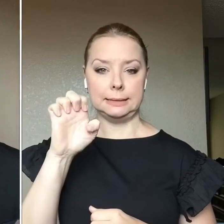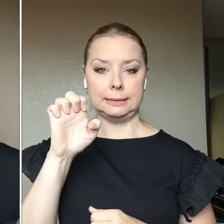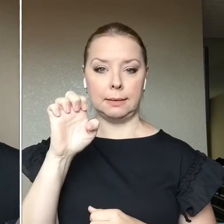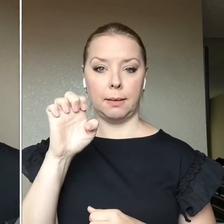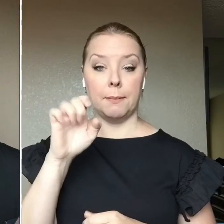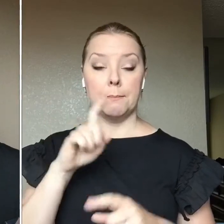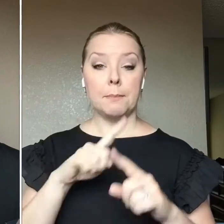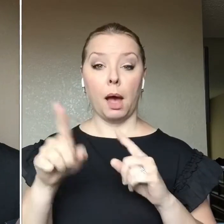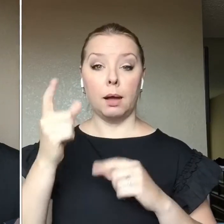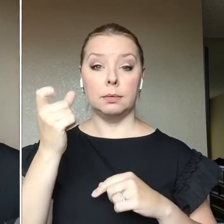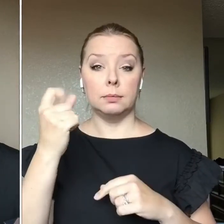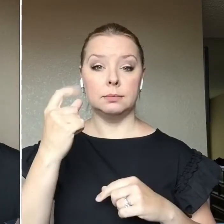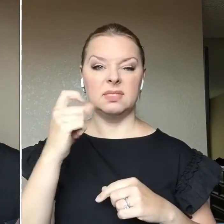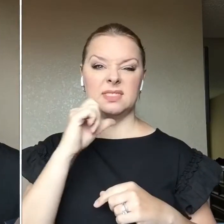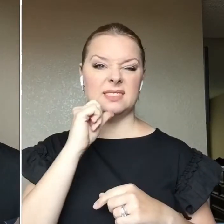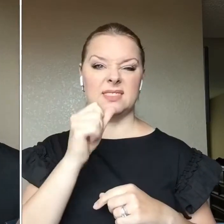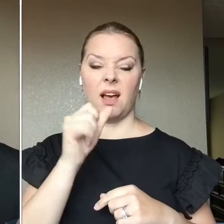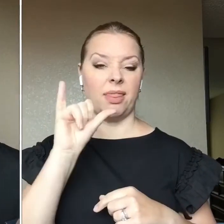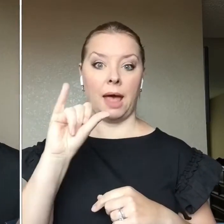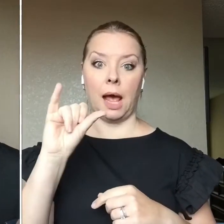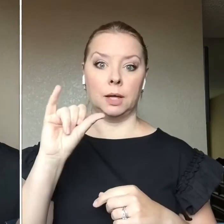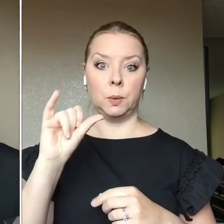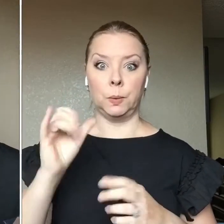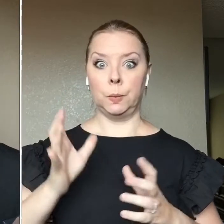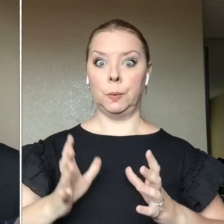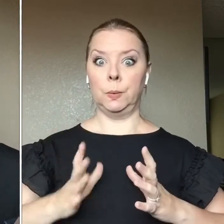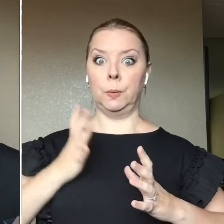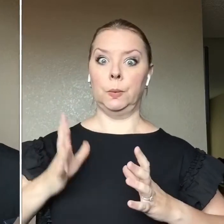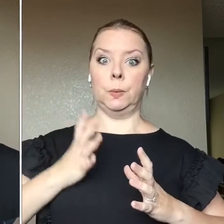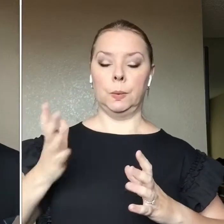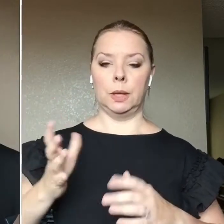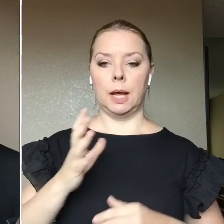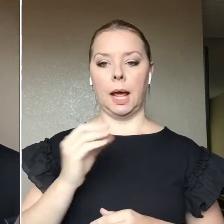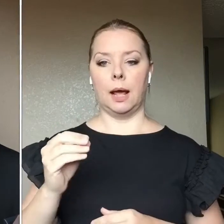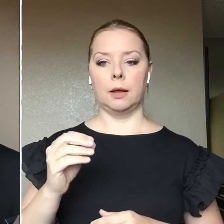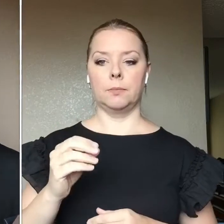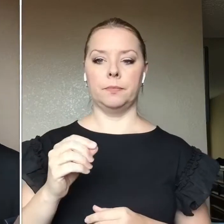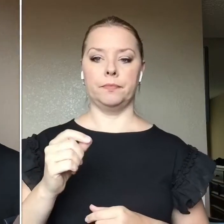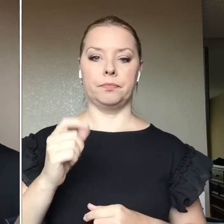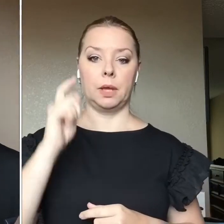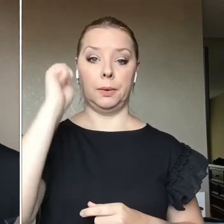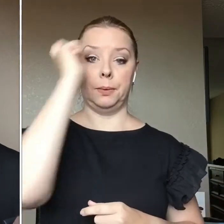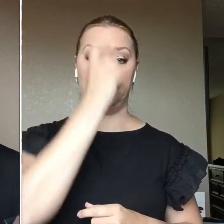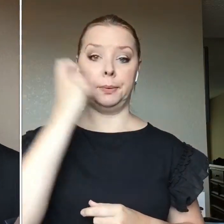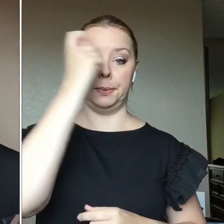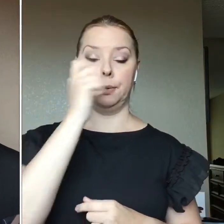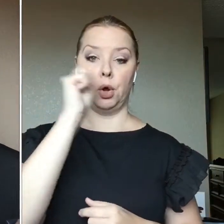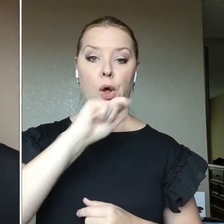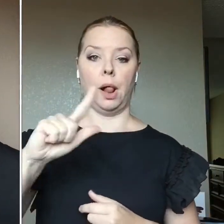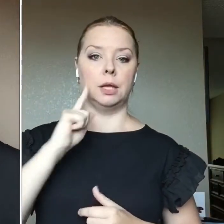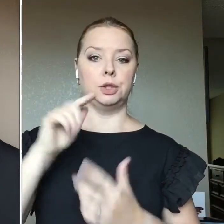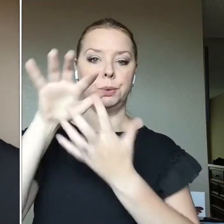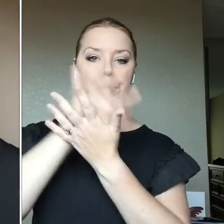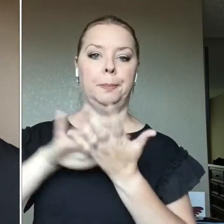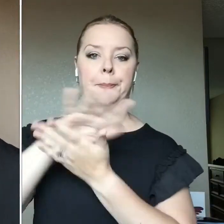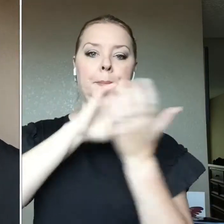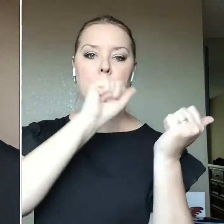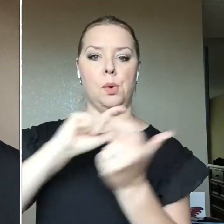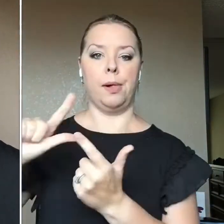but it's not that dramatic. And then I just kind of do like a big swipe over everything to make sure it's all blended. So